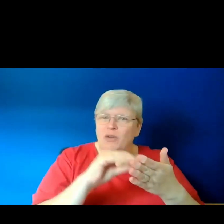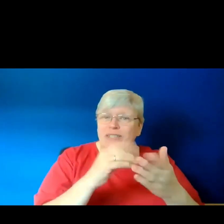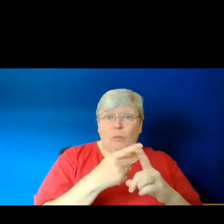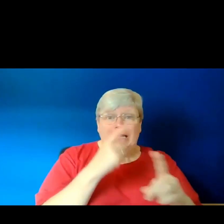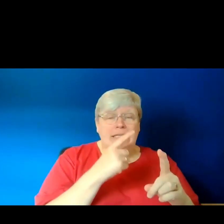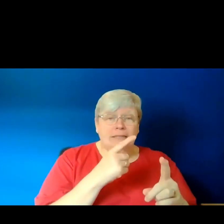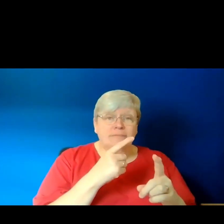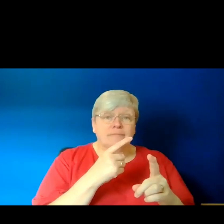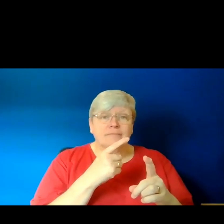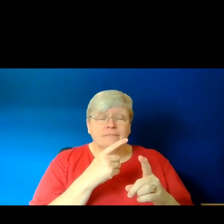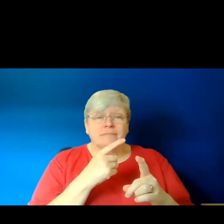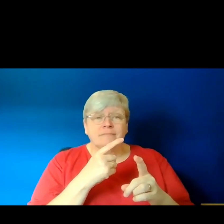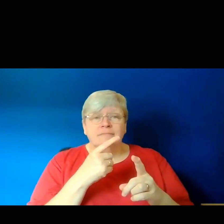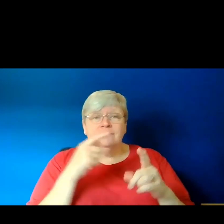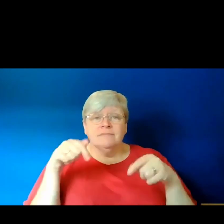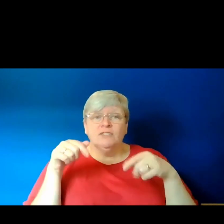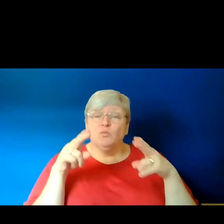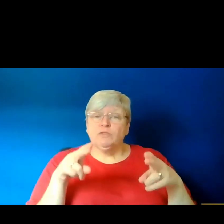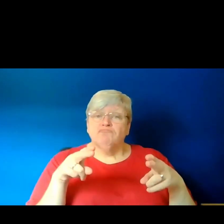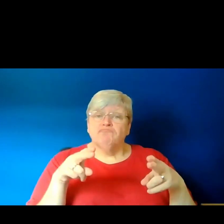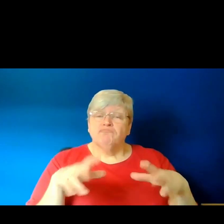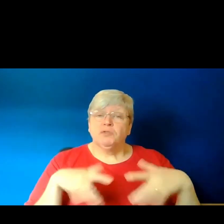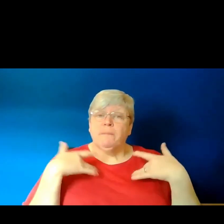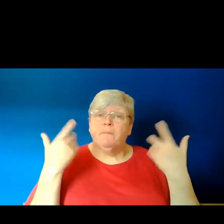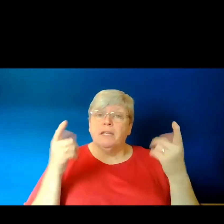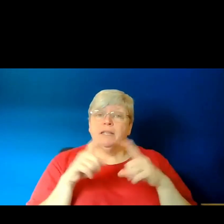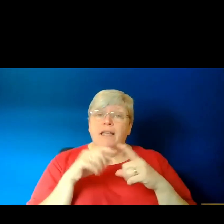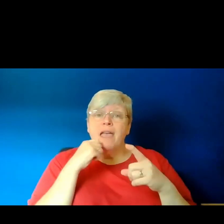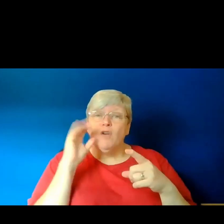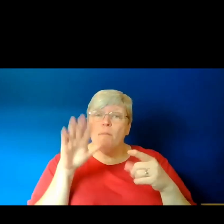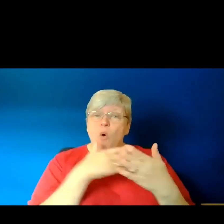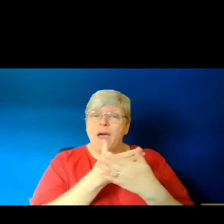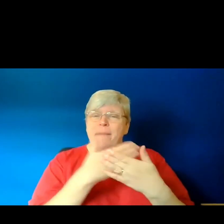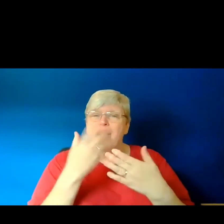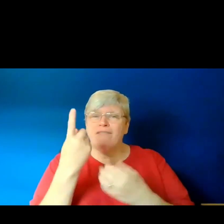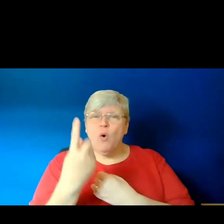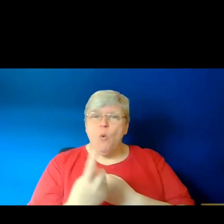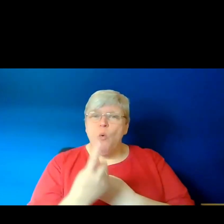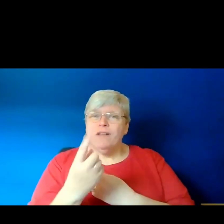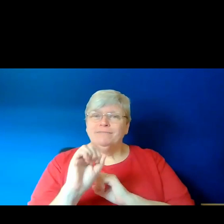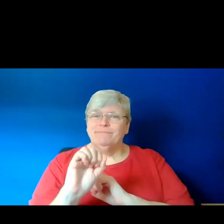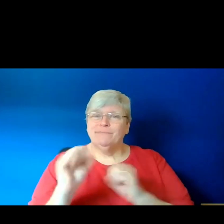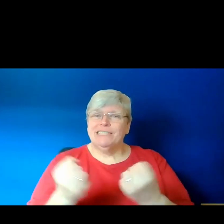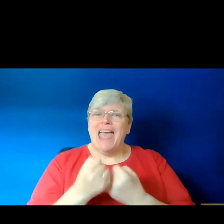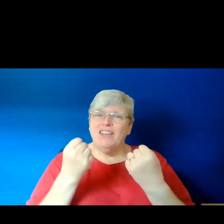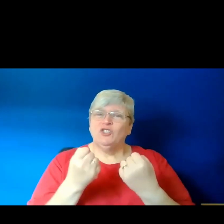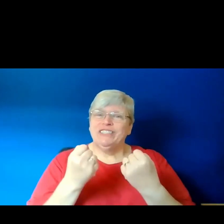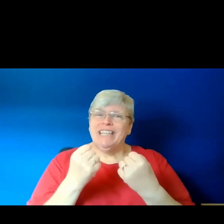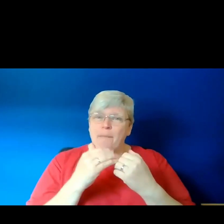and in this way I think that every poem takes on its own unique energy and lore